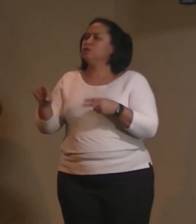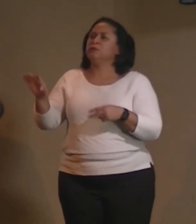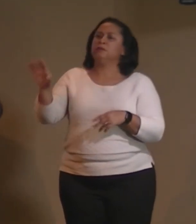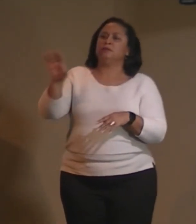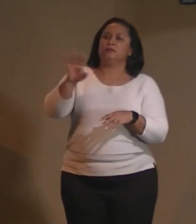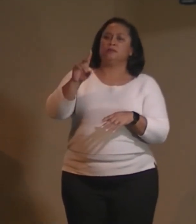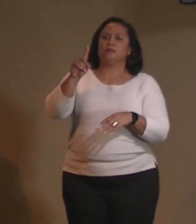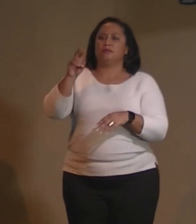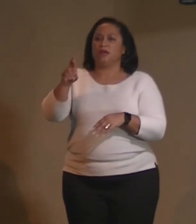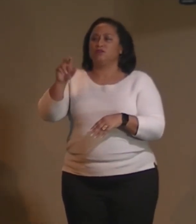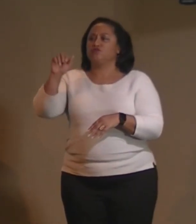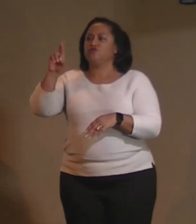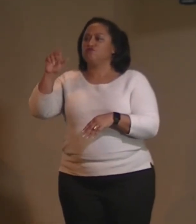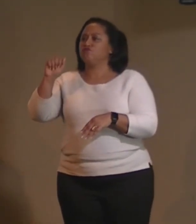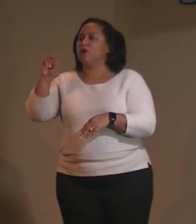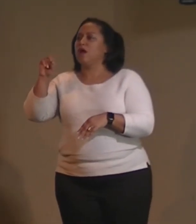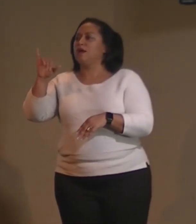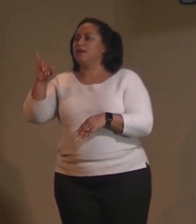yeah, I think it's everybody.